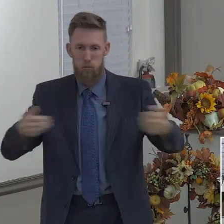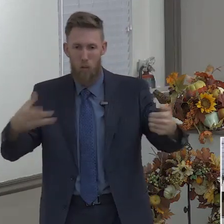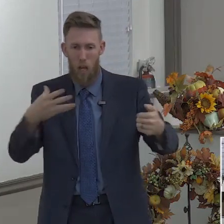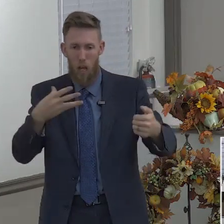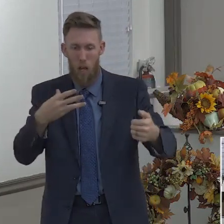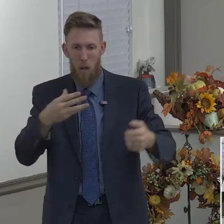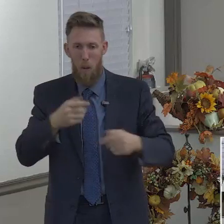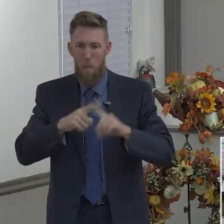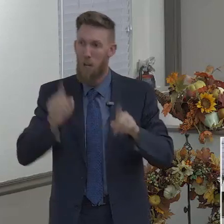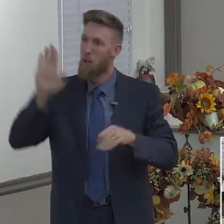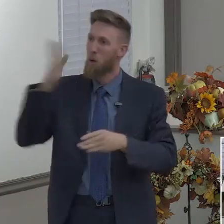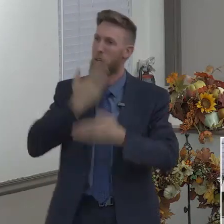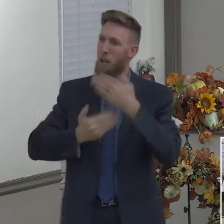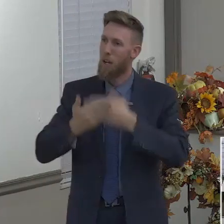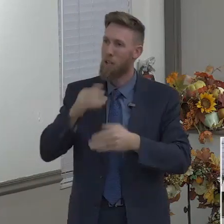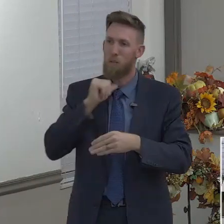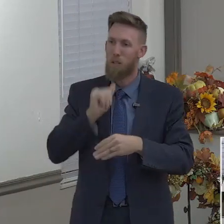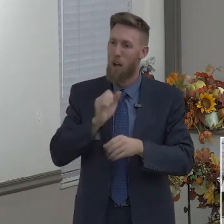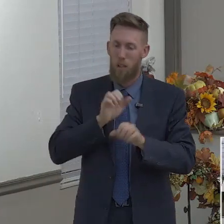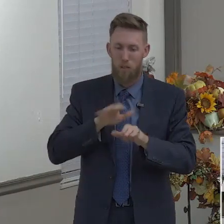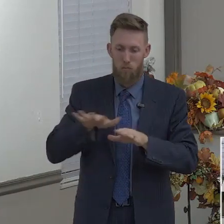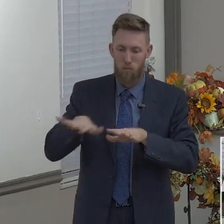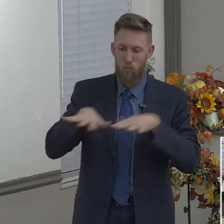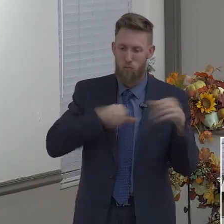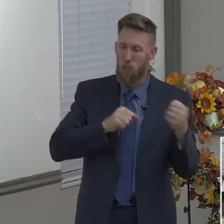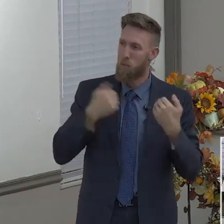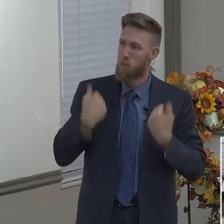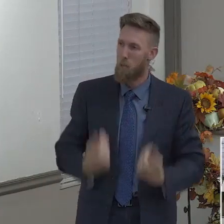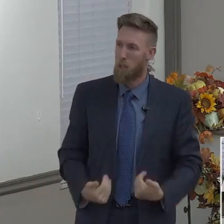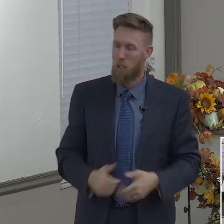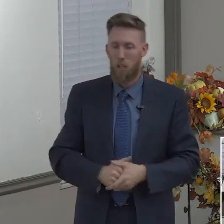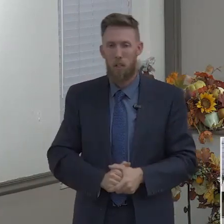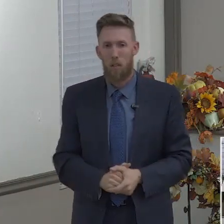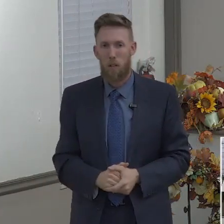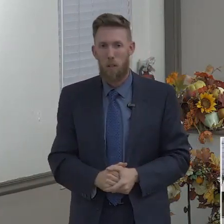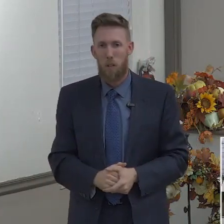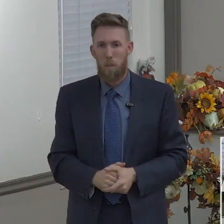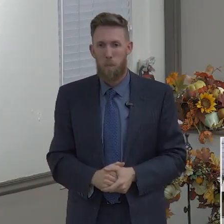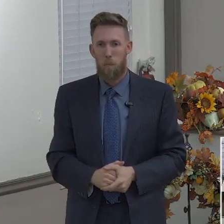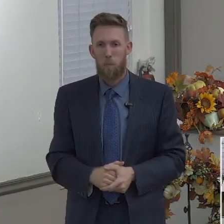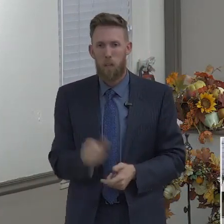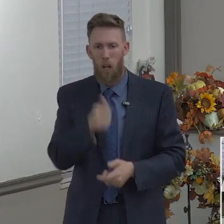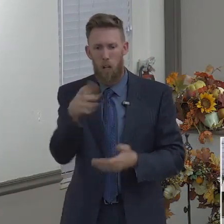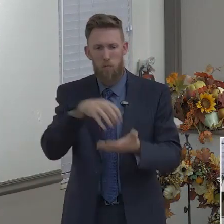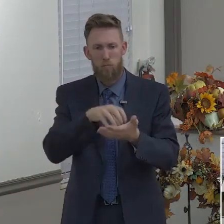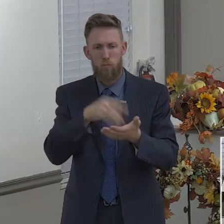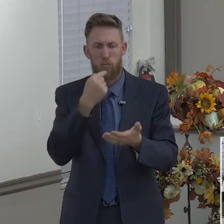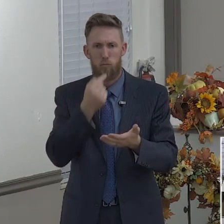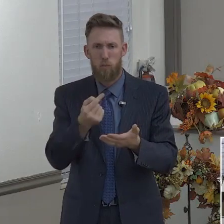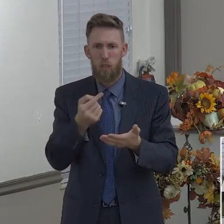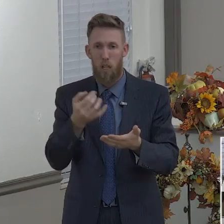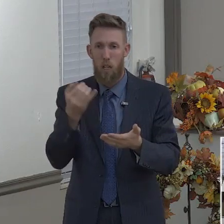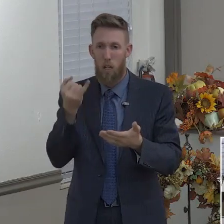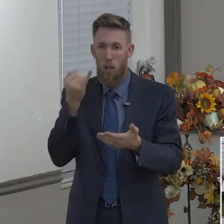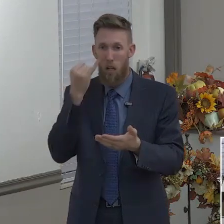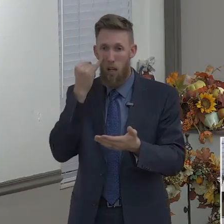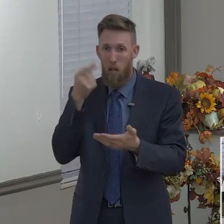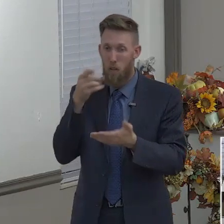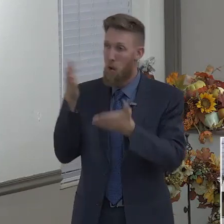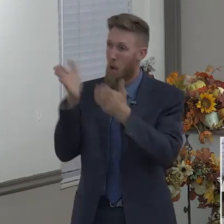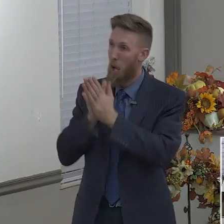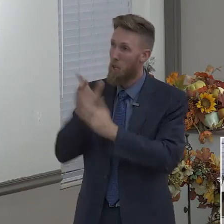1 5, if any of you lack wisdom, let him ask of God, that giveth to all men liberally. So God has